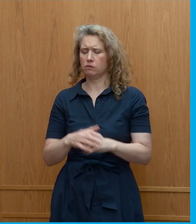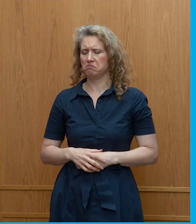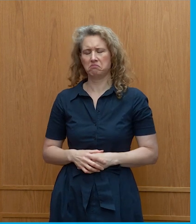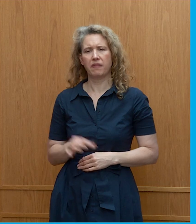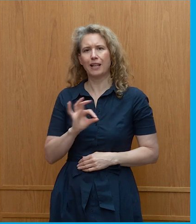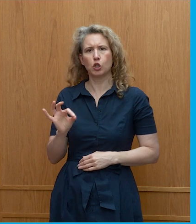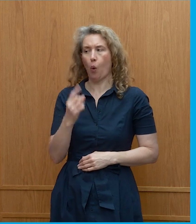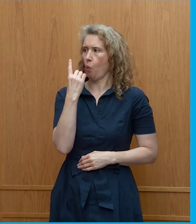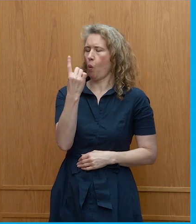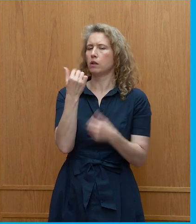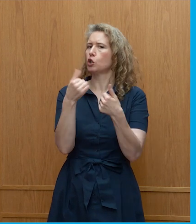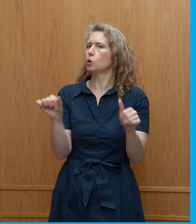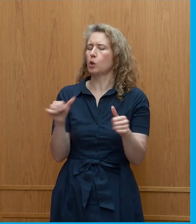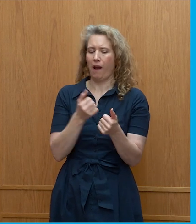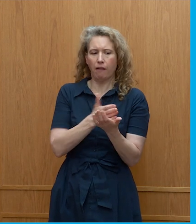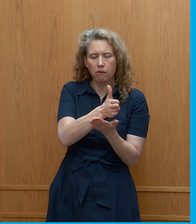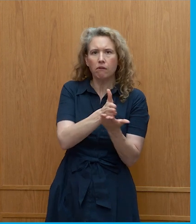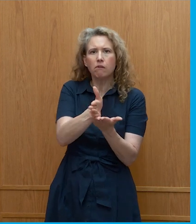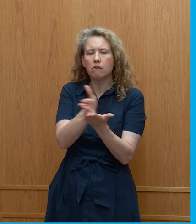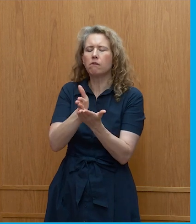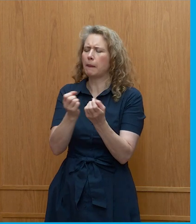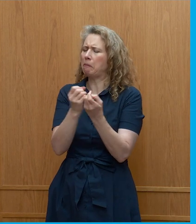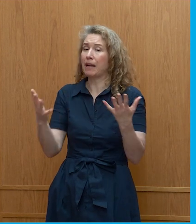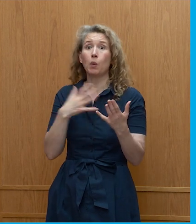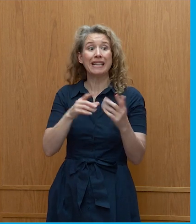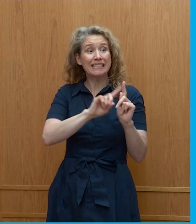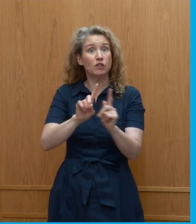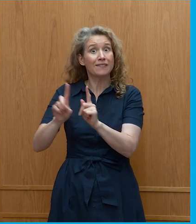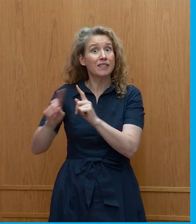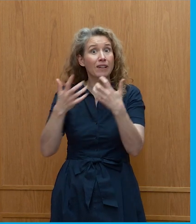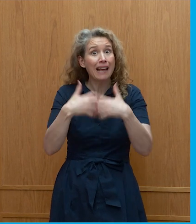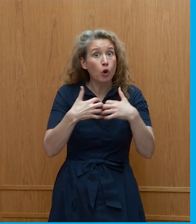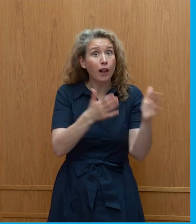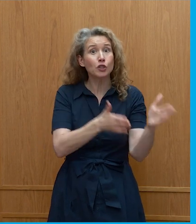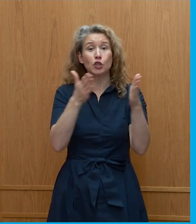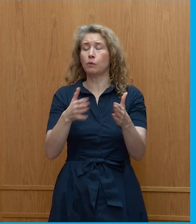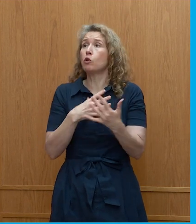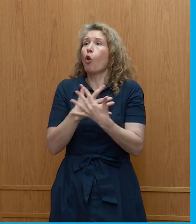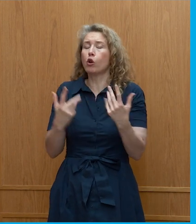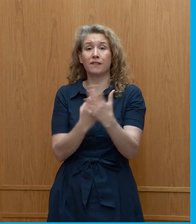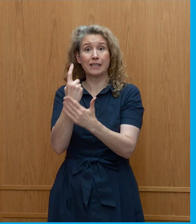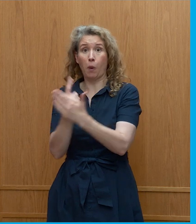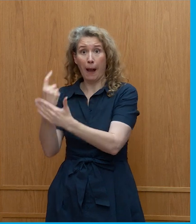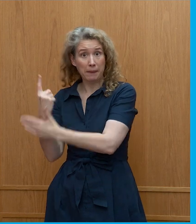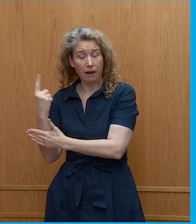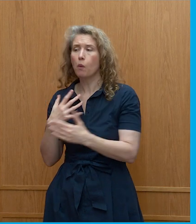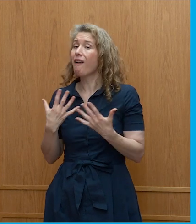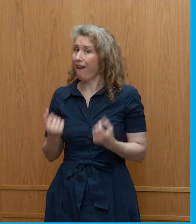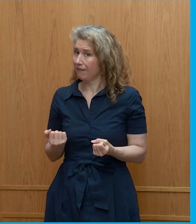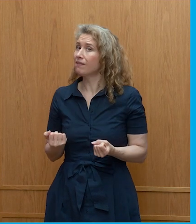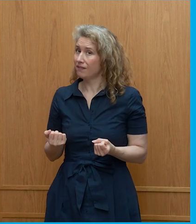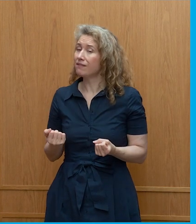a solution. I think there's many solutions, and we need many technologies, and we need loads of things to happen. And we have that.